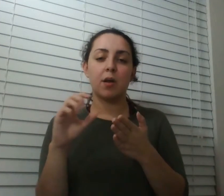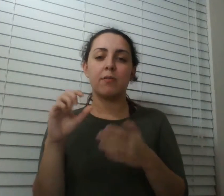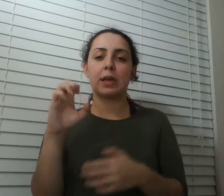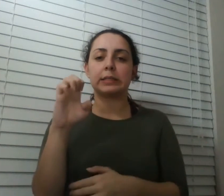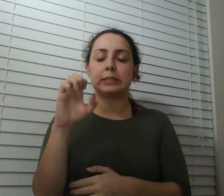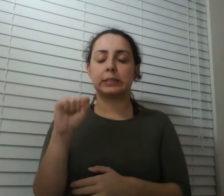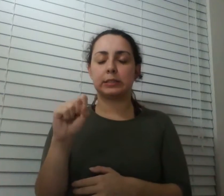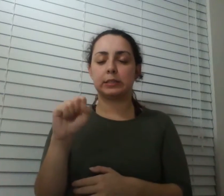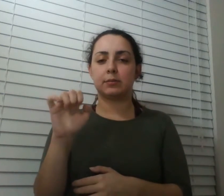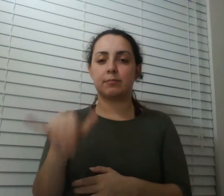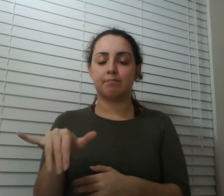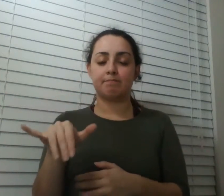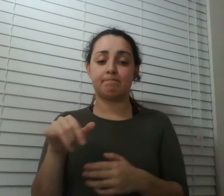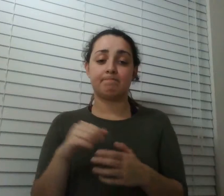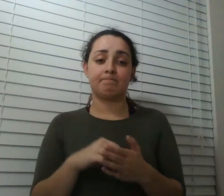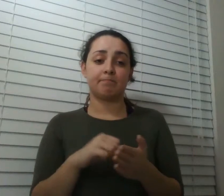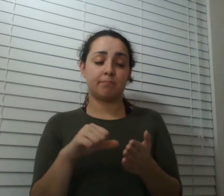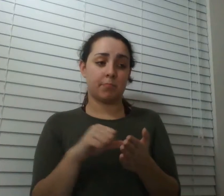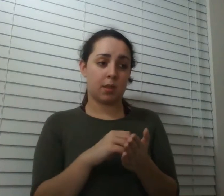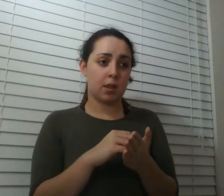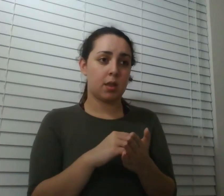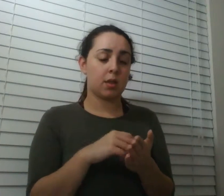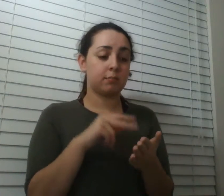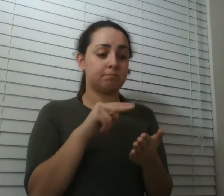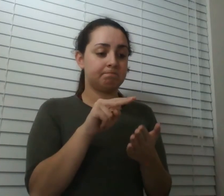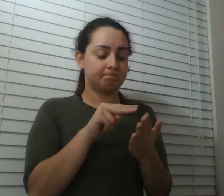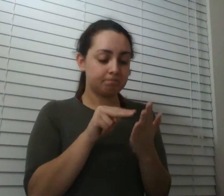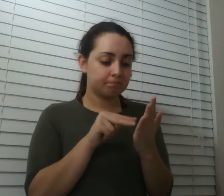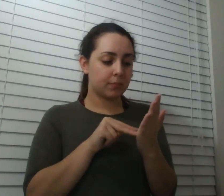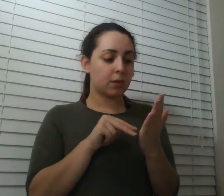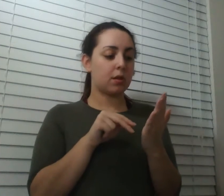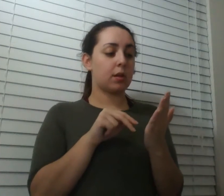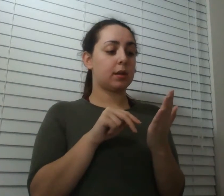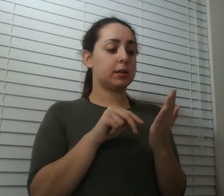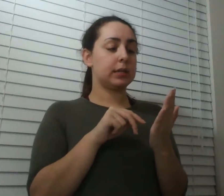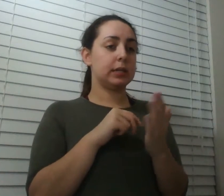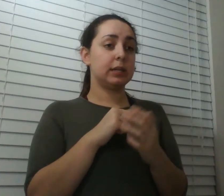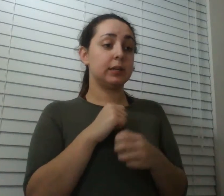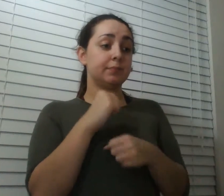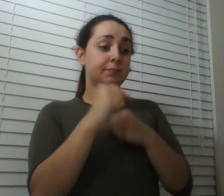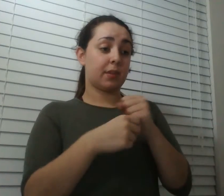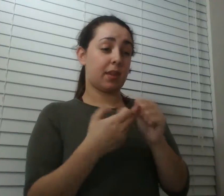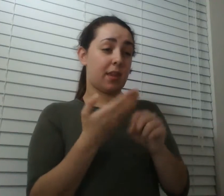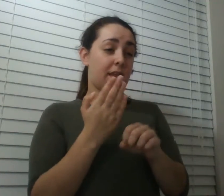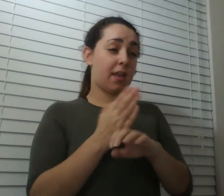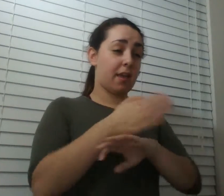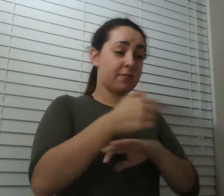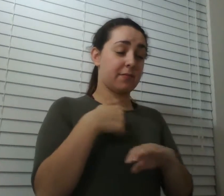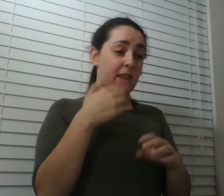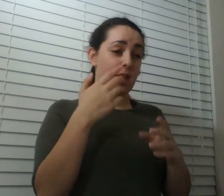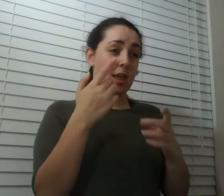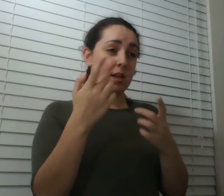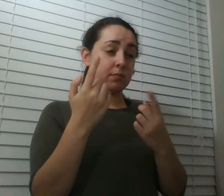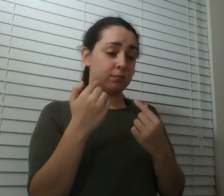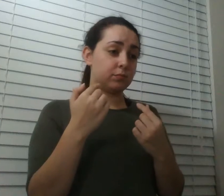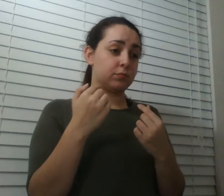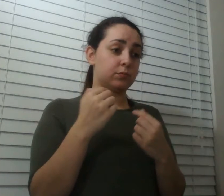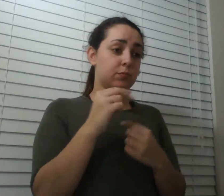four right the year after i left louisiana and came to wyoming as a freshly minted phd the first thing he does